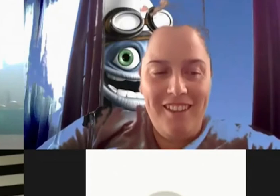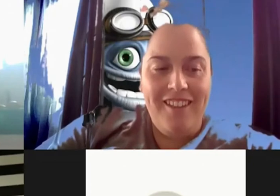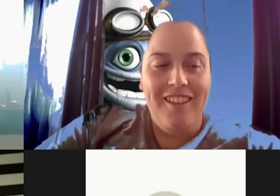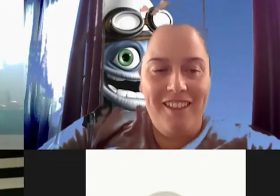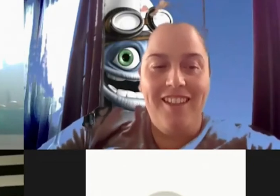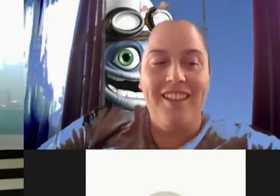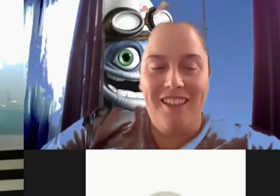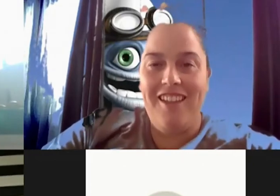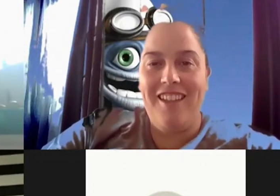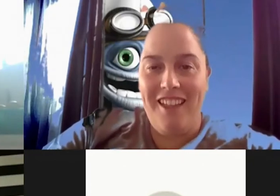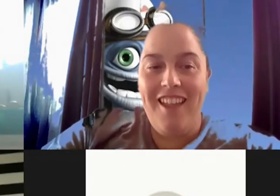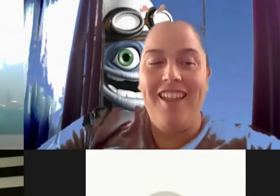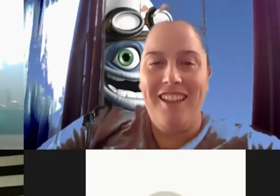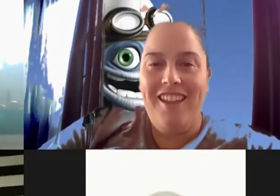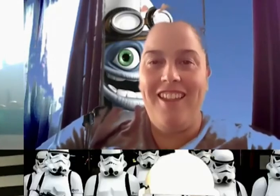Hai. Ko rite.